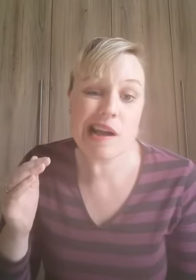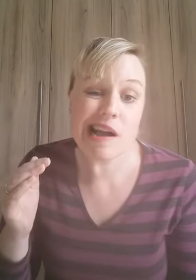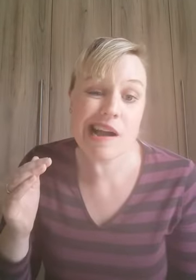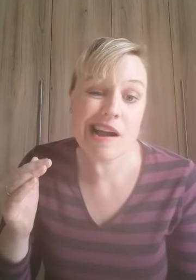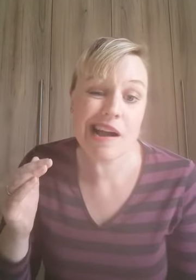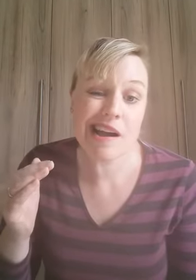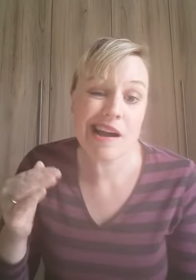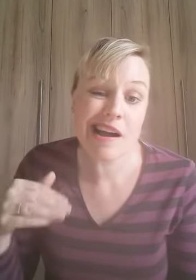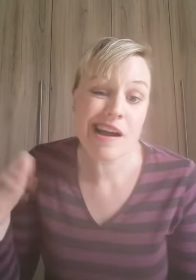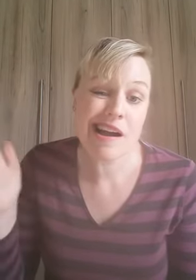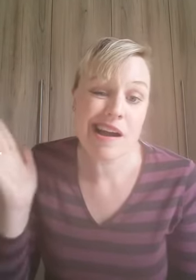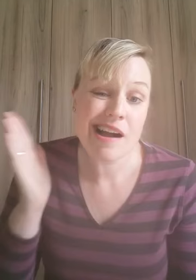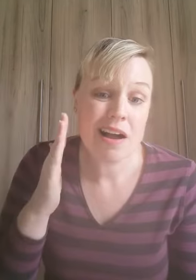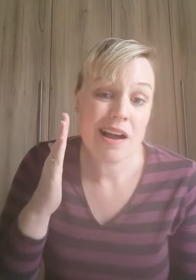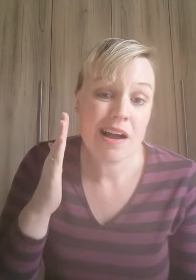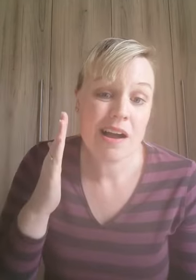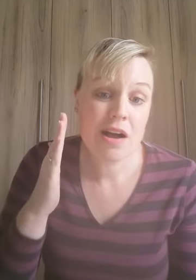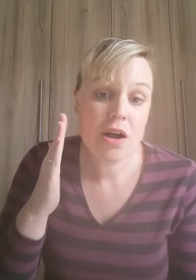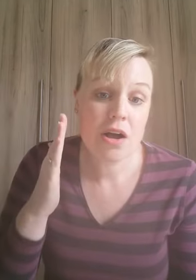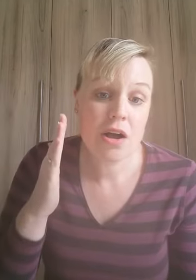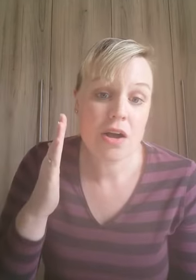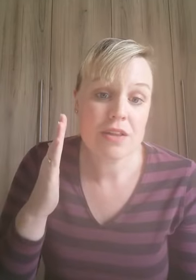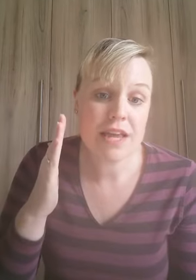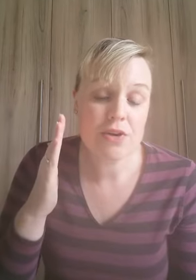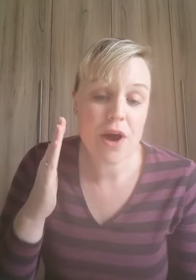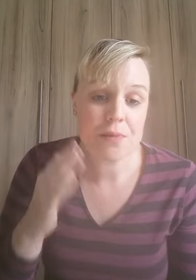there you go